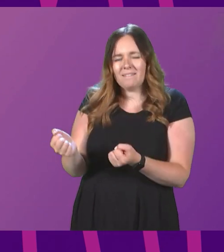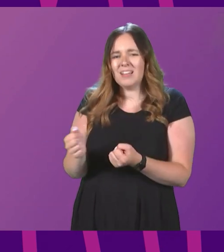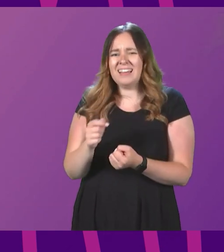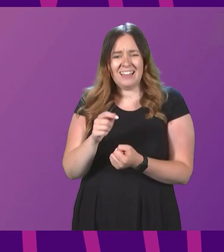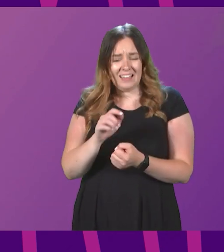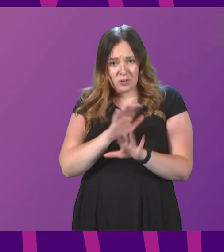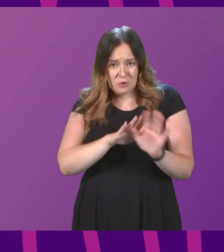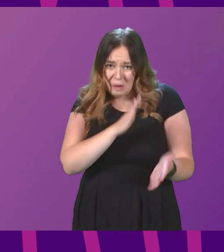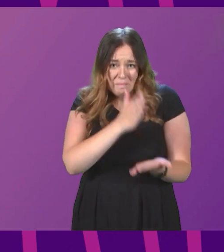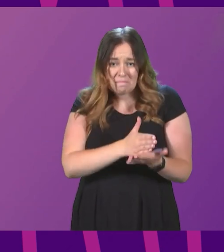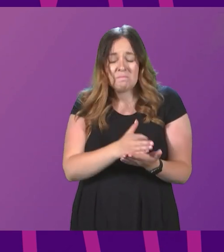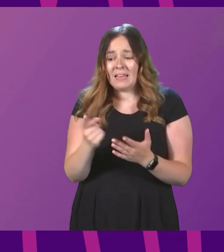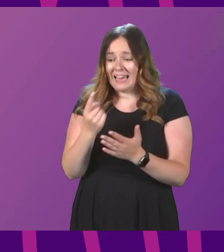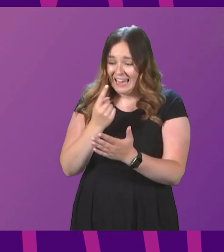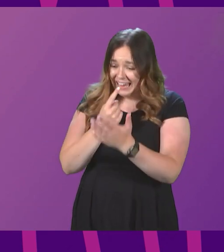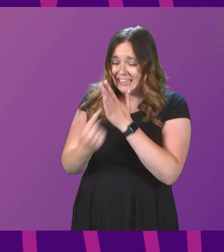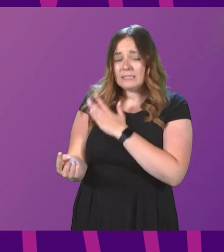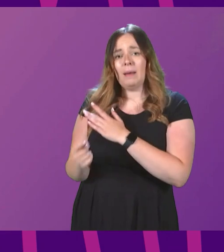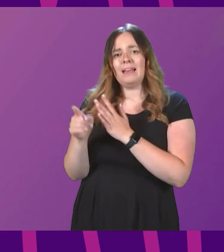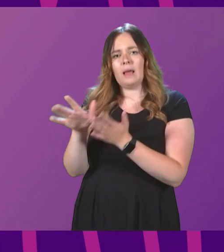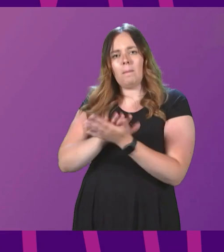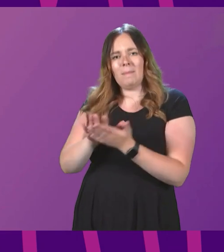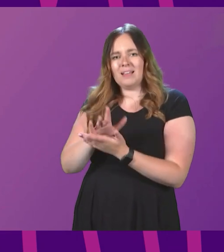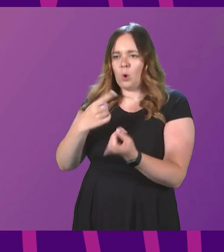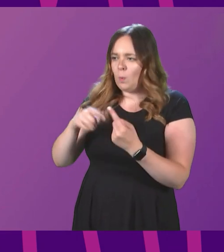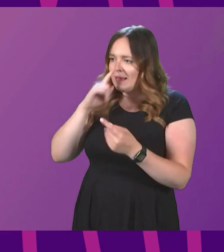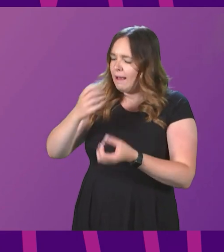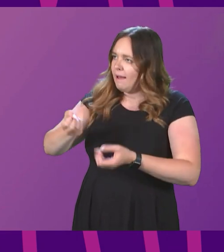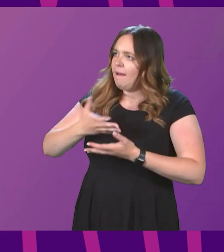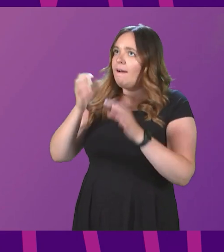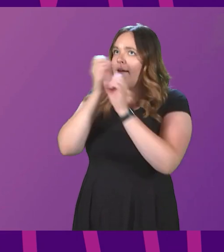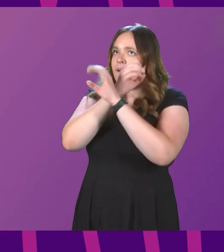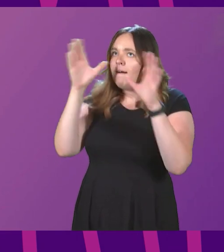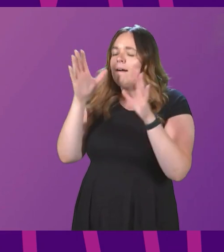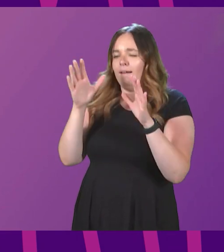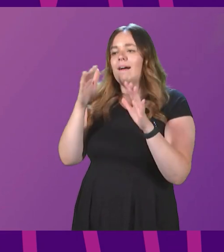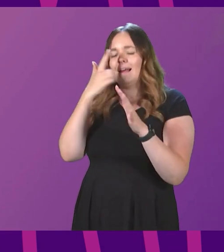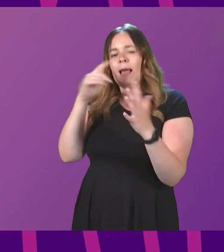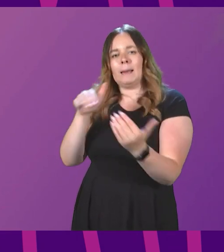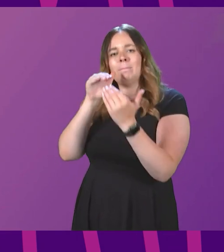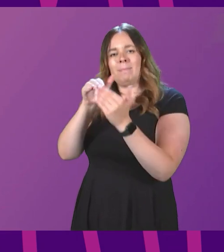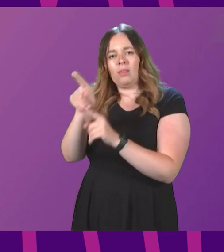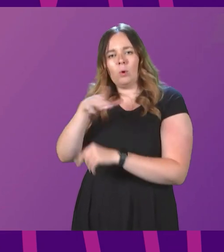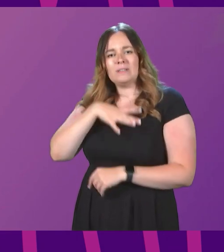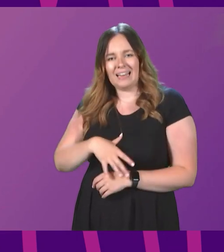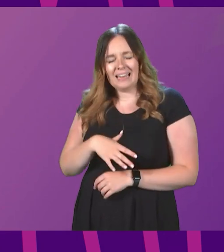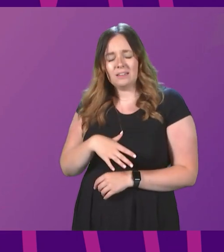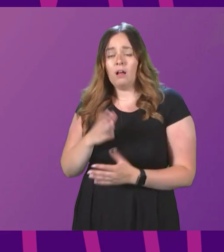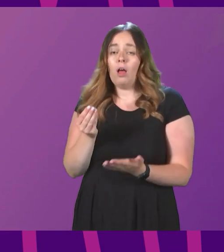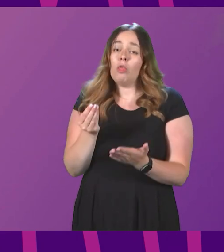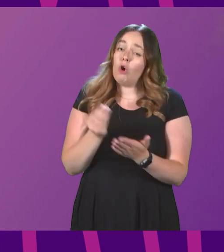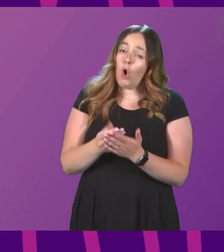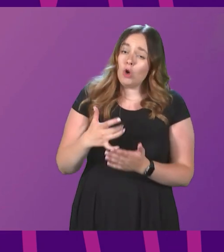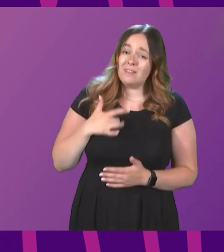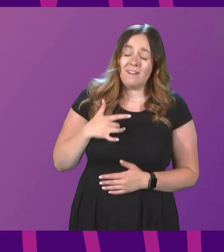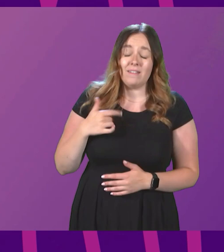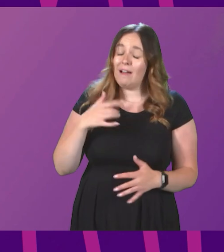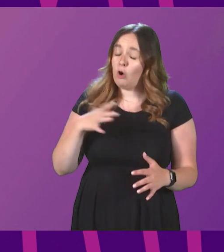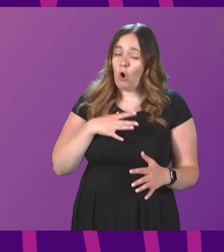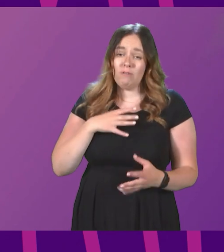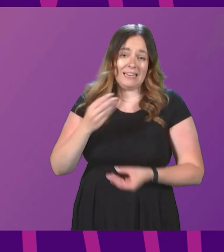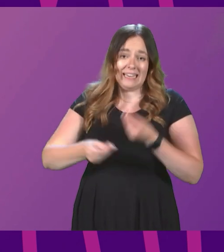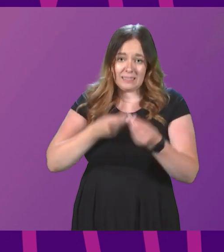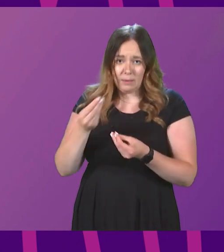contrary, independence is about giving us the wherewithal to better meet those challenges. On the cost of living, as I have said already,